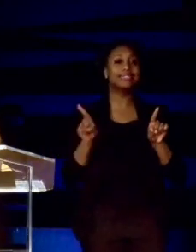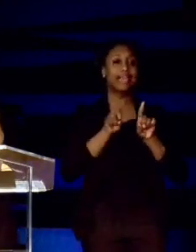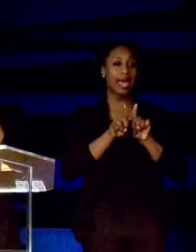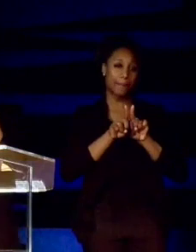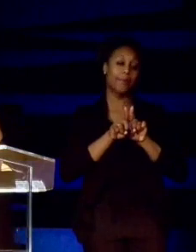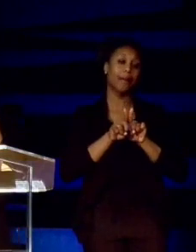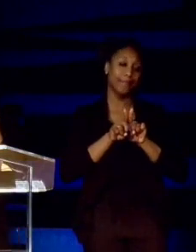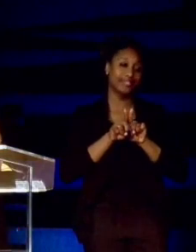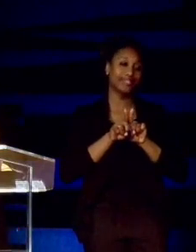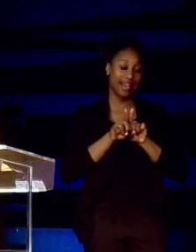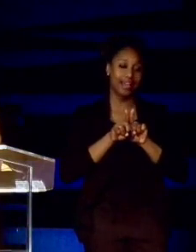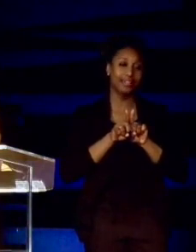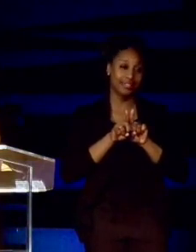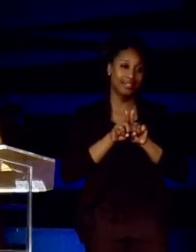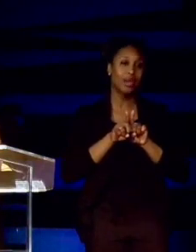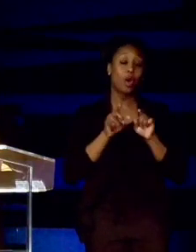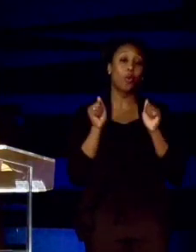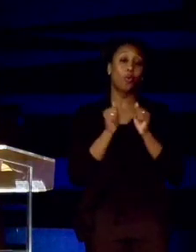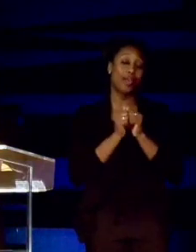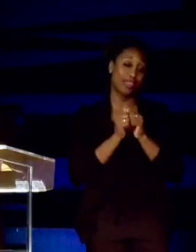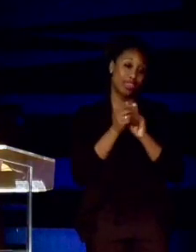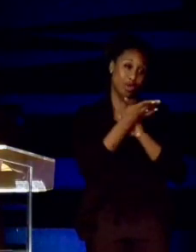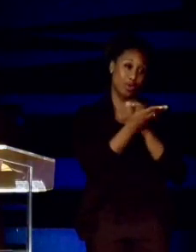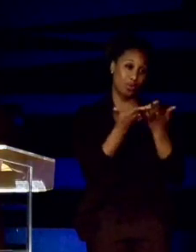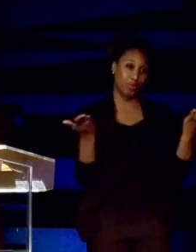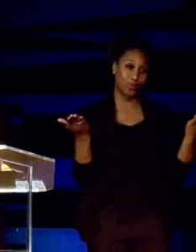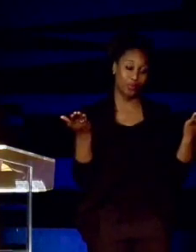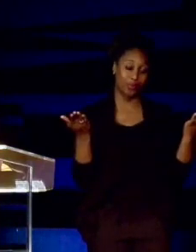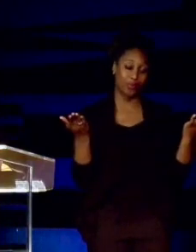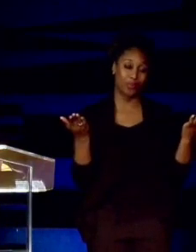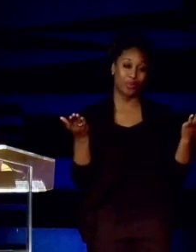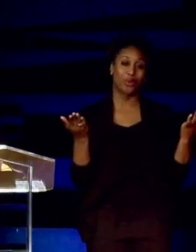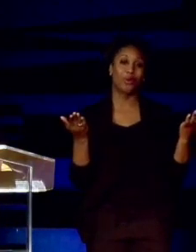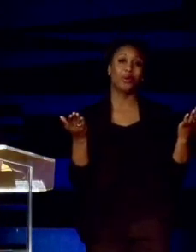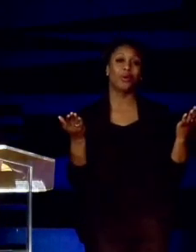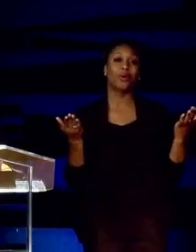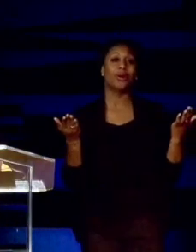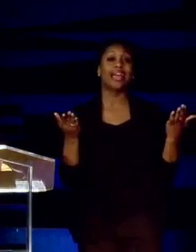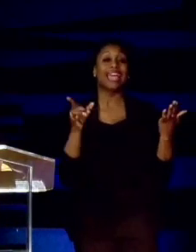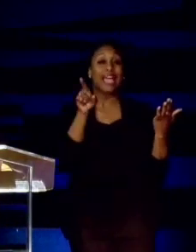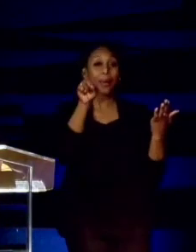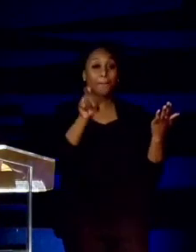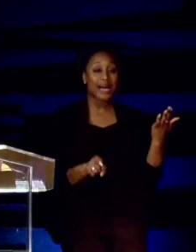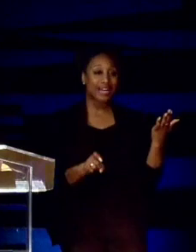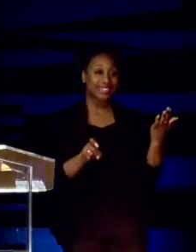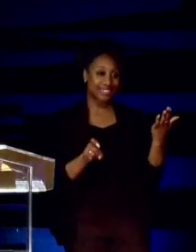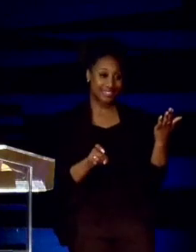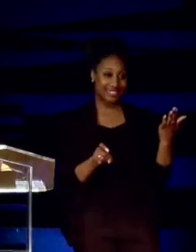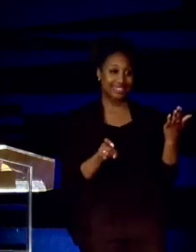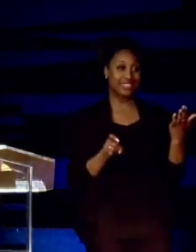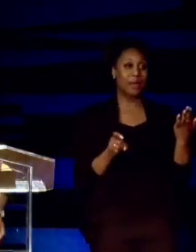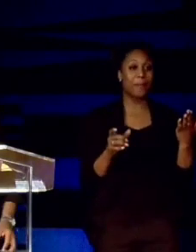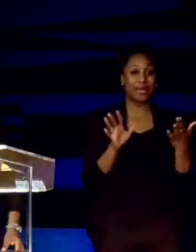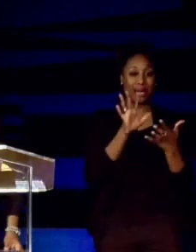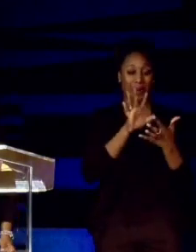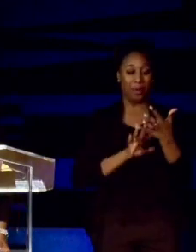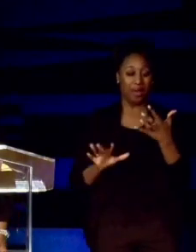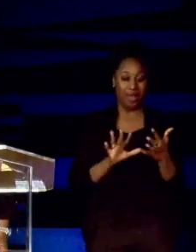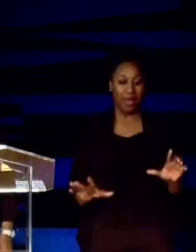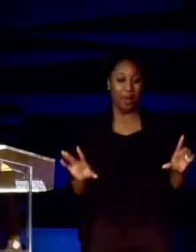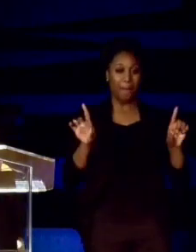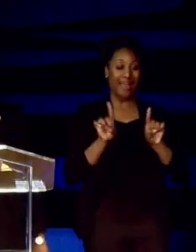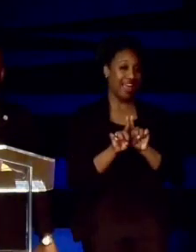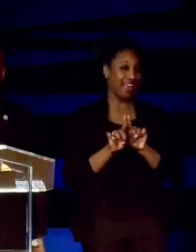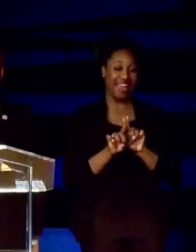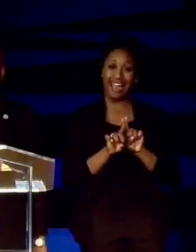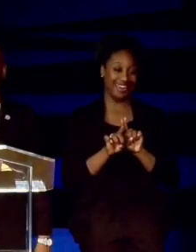has to stand side by side with me. Parismite. He has to parismite me. I can't make it